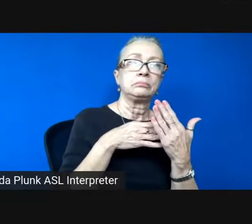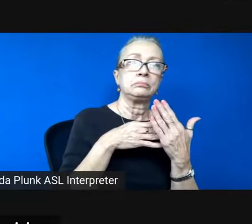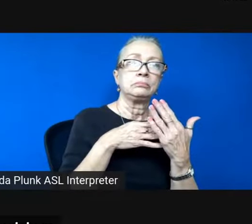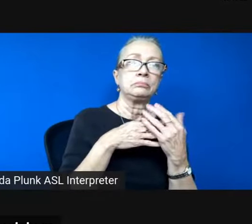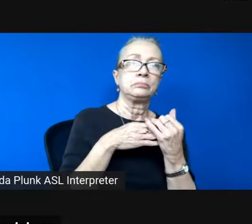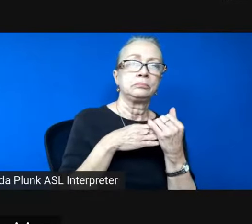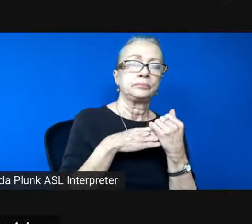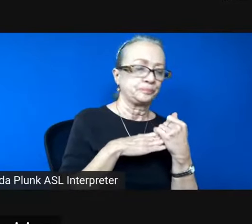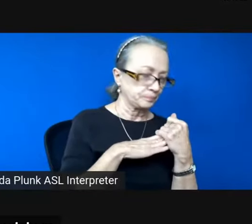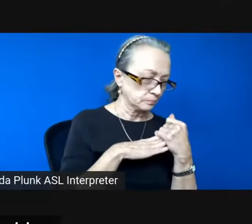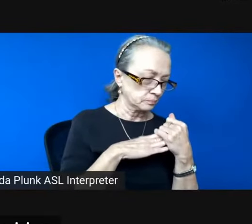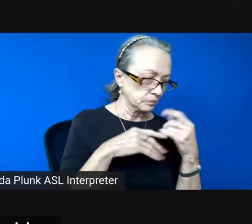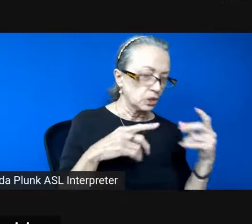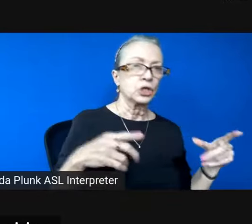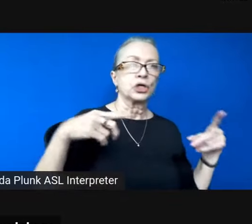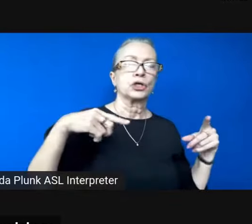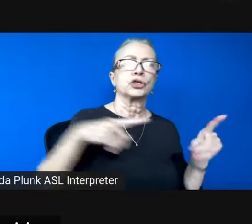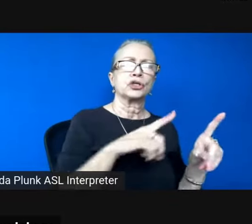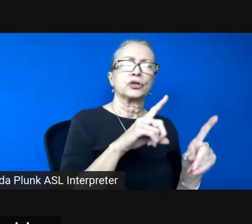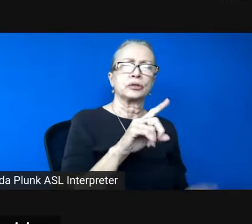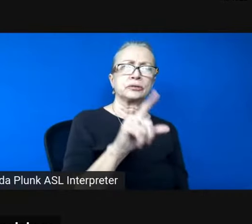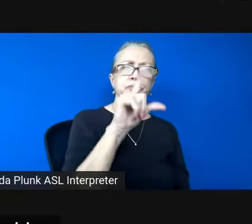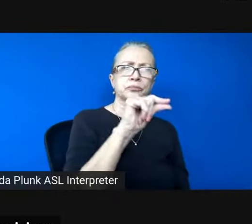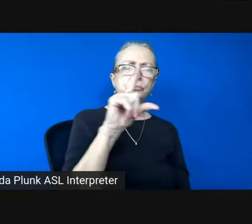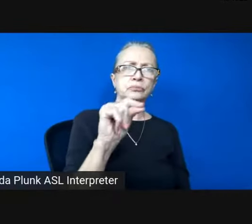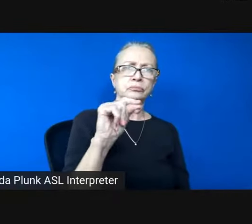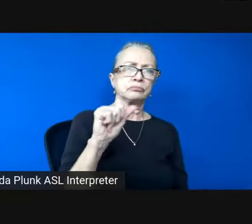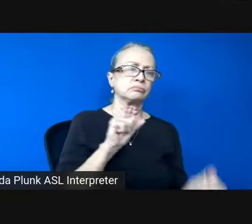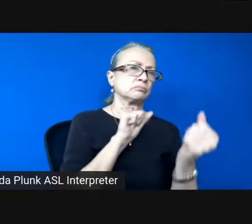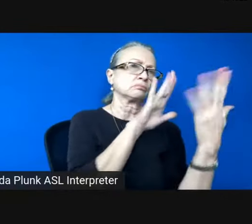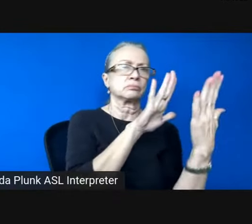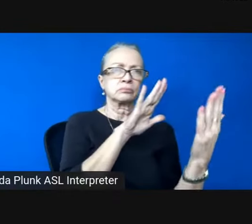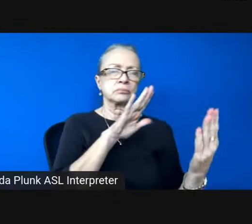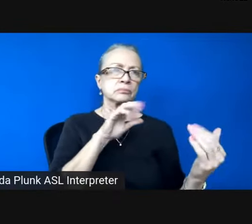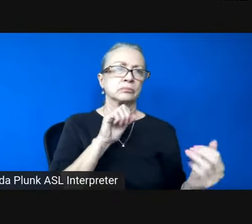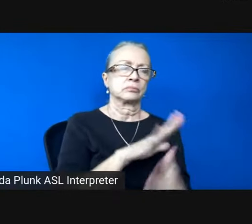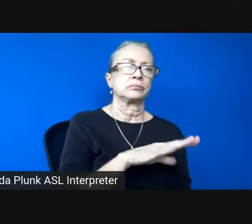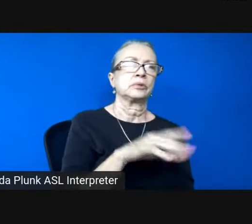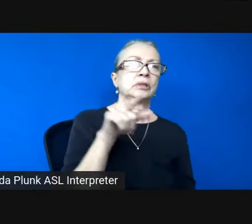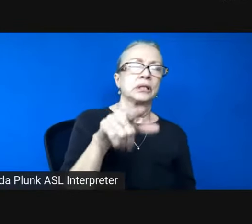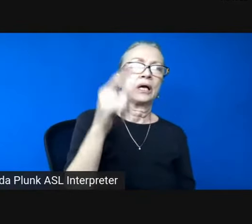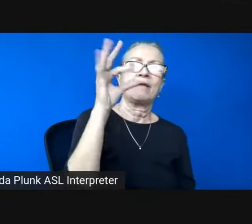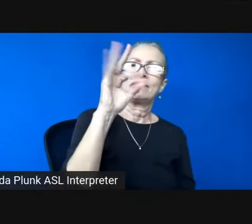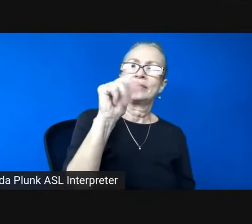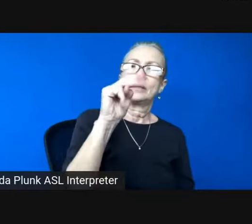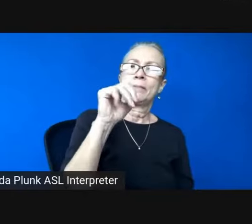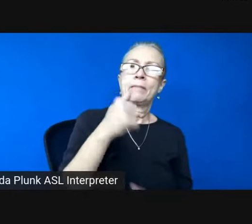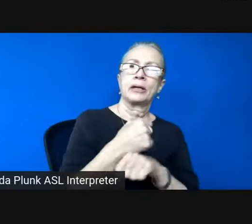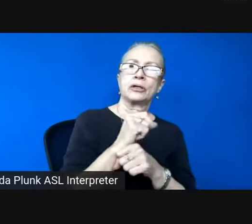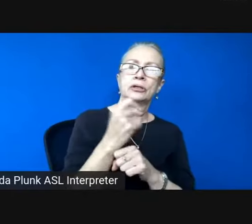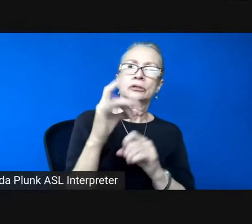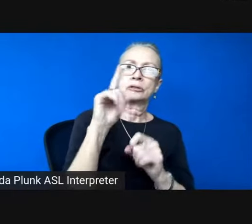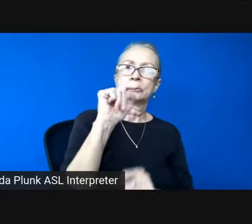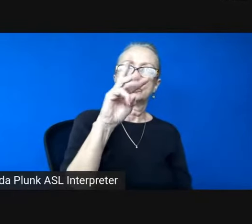during the 2020 uprisings filmmaker tourmaline tweeted something that has stayed with me when we